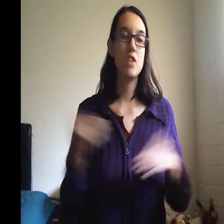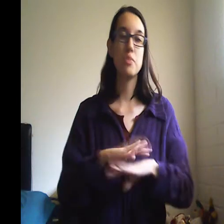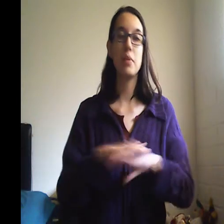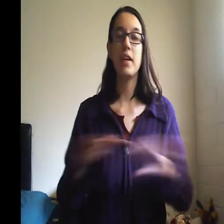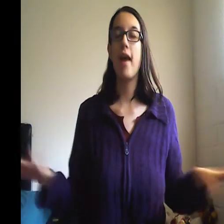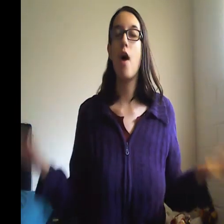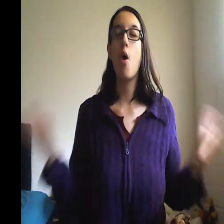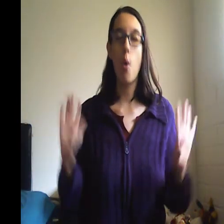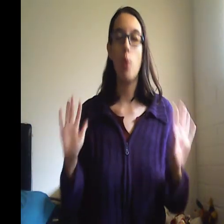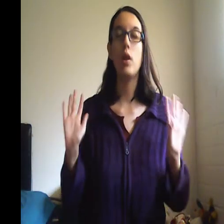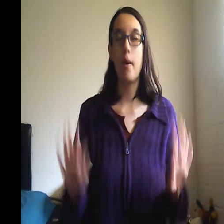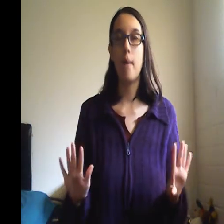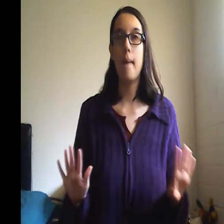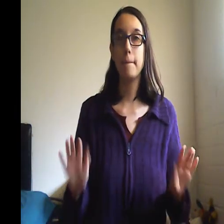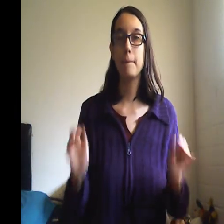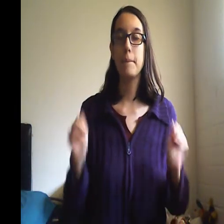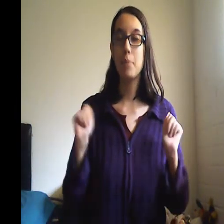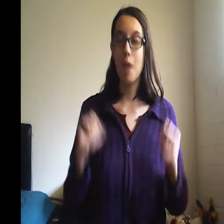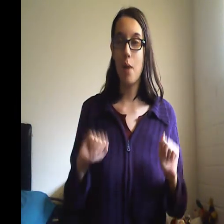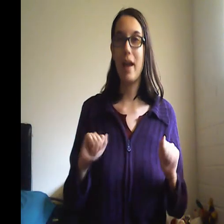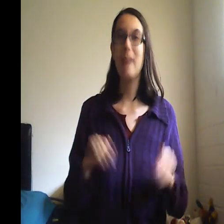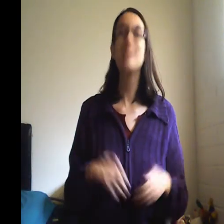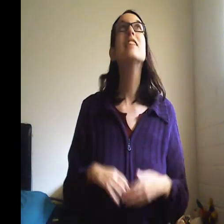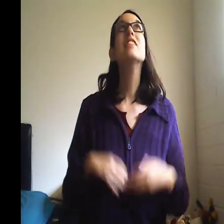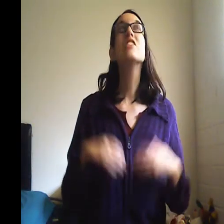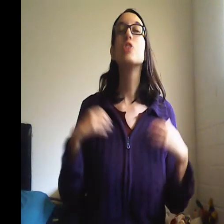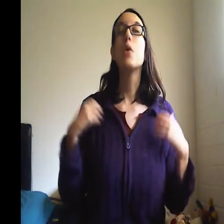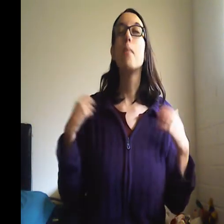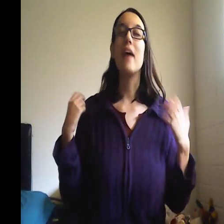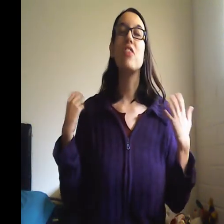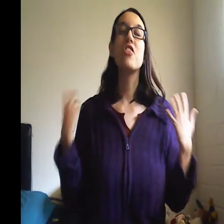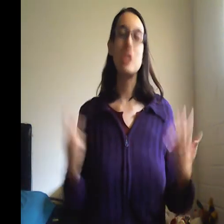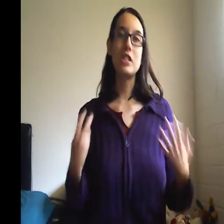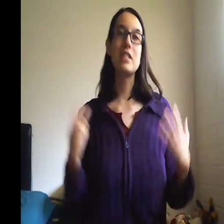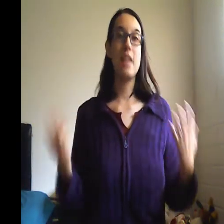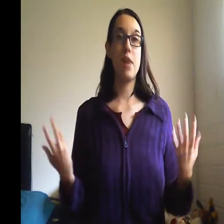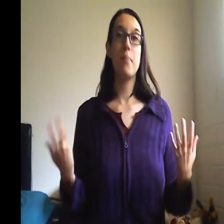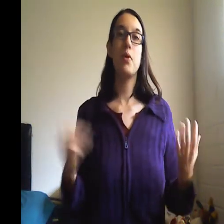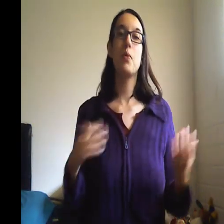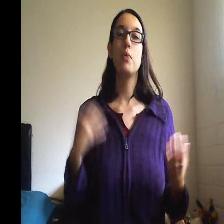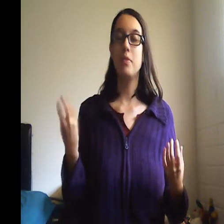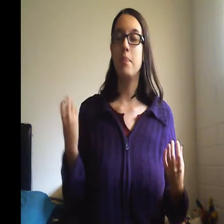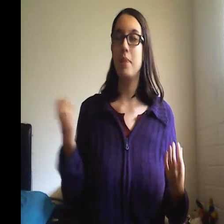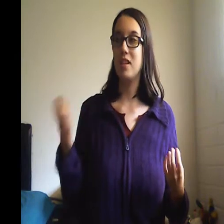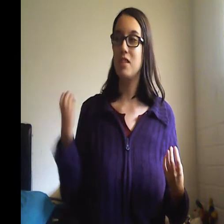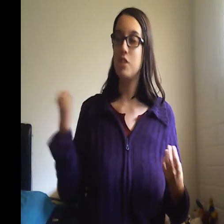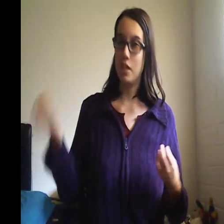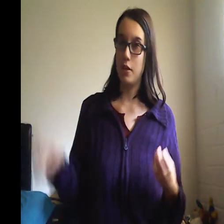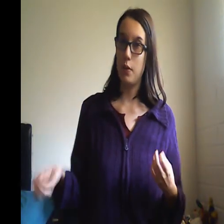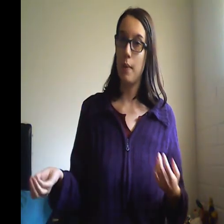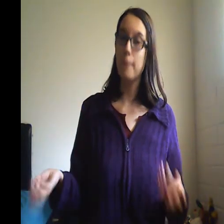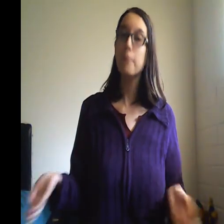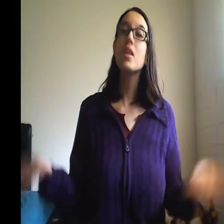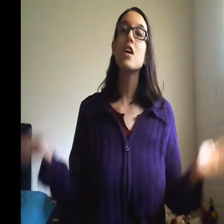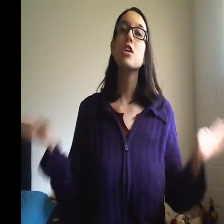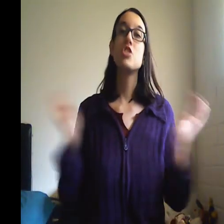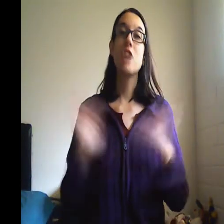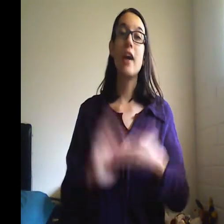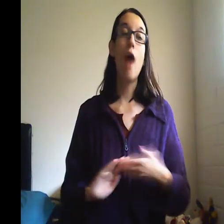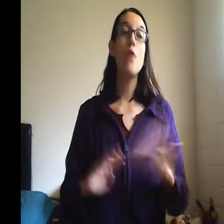plan that all out. Okay, so my third tip would be to check out the